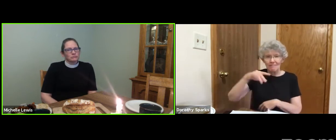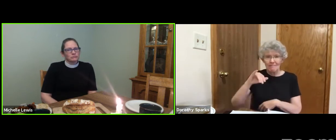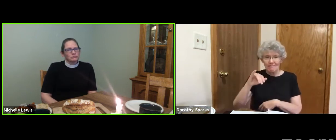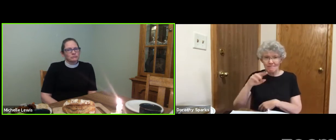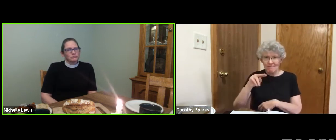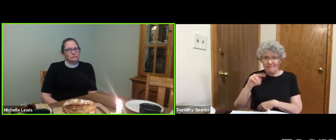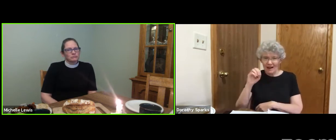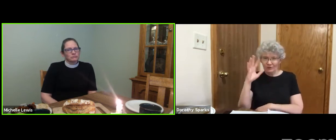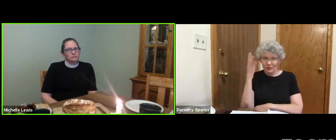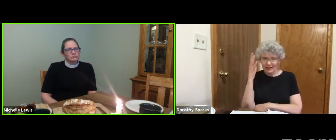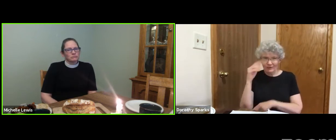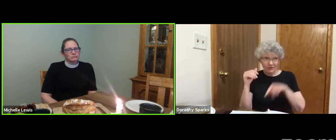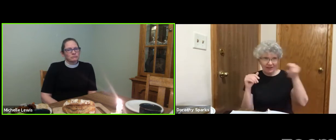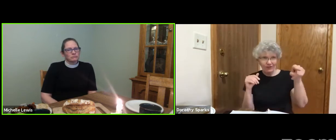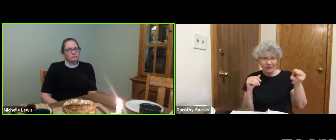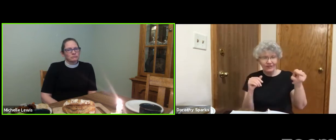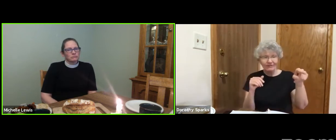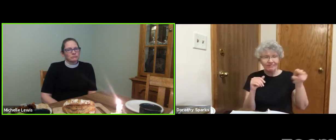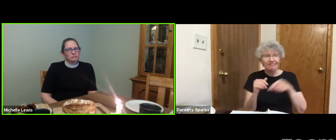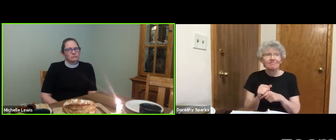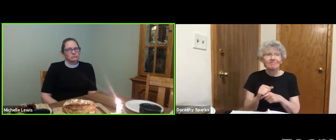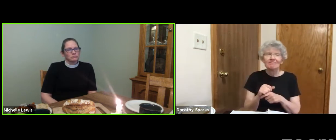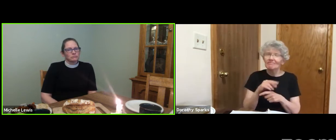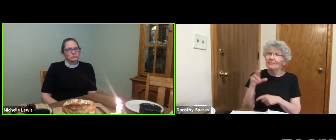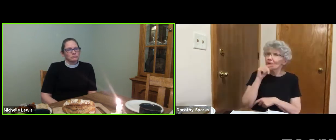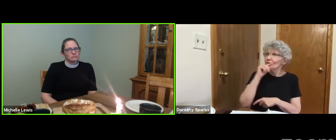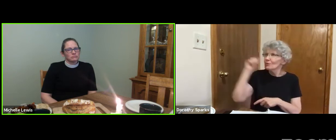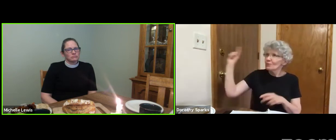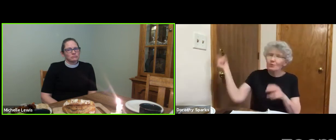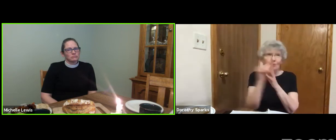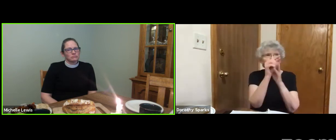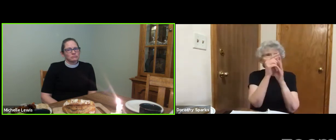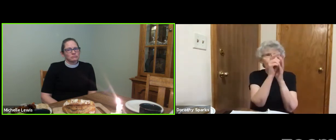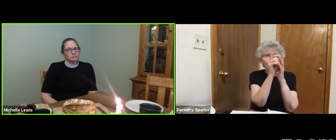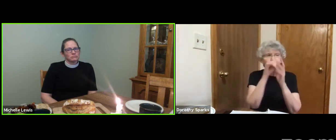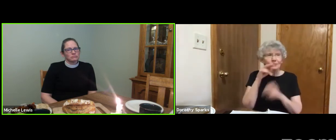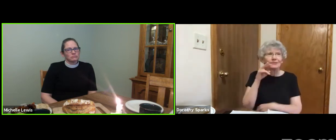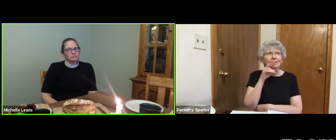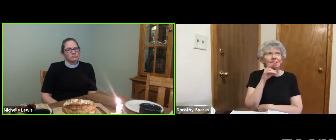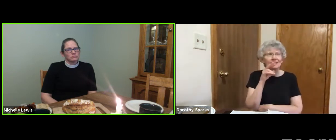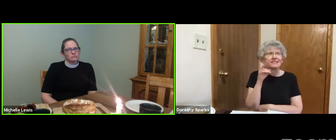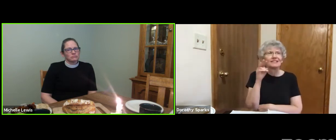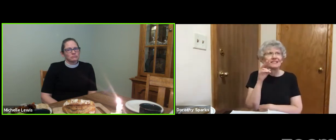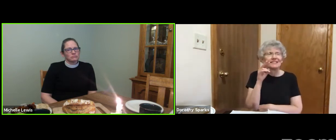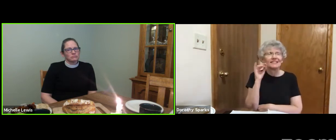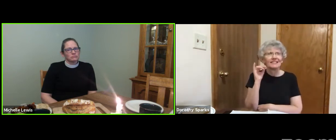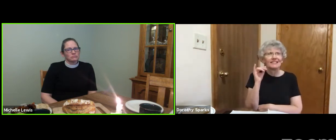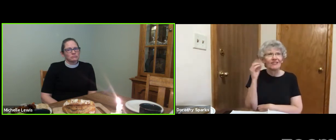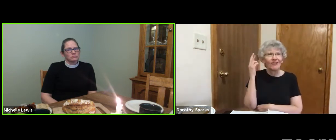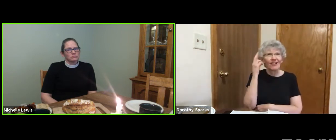I was looking at the pine tree that was right outside the window. And here comes a bird